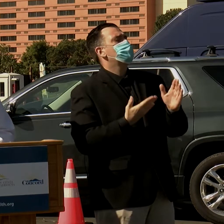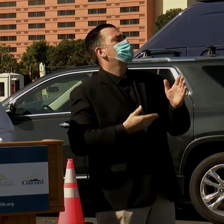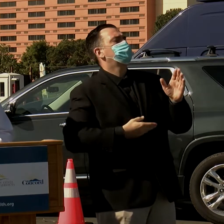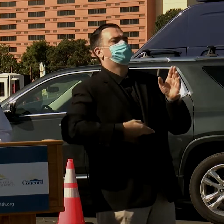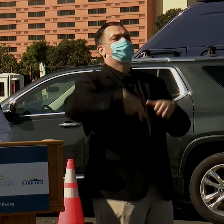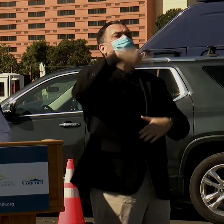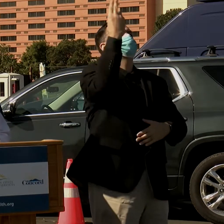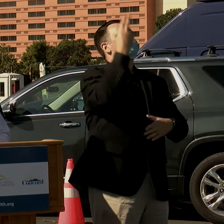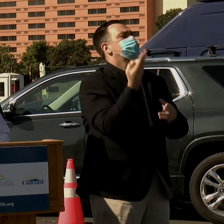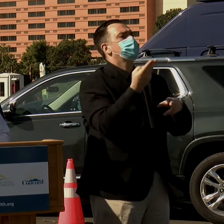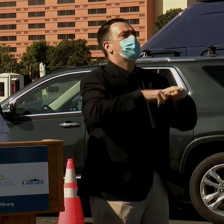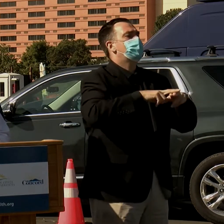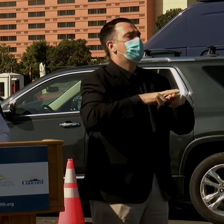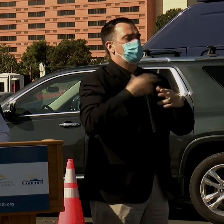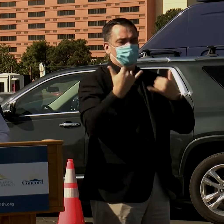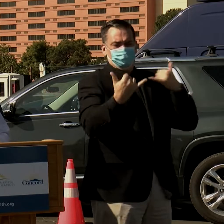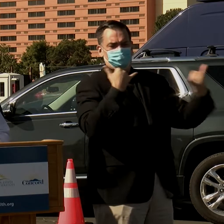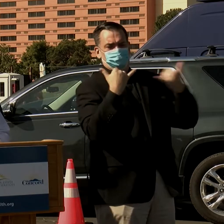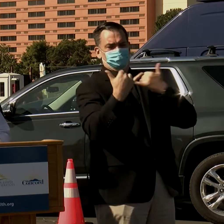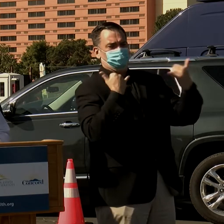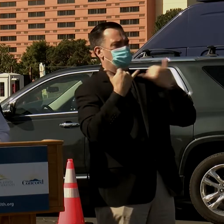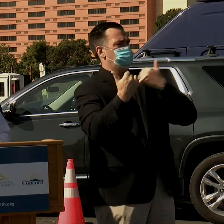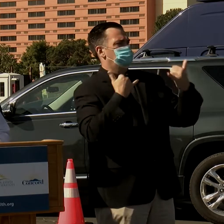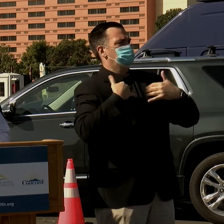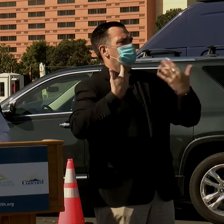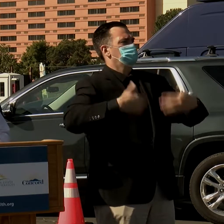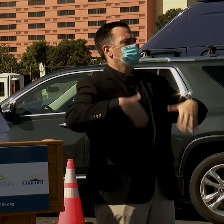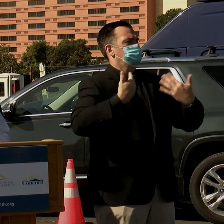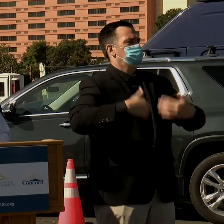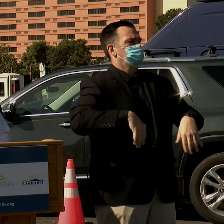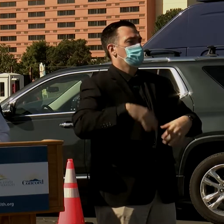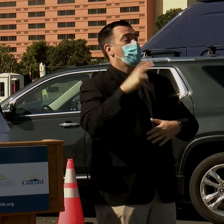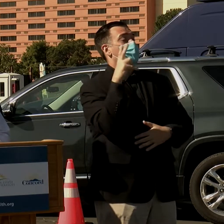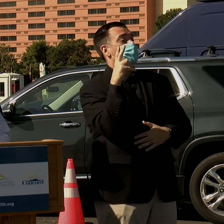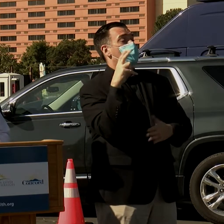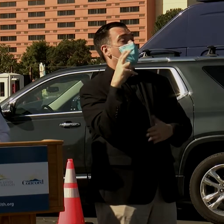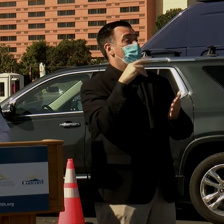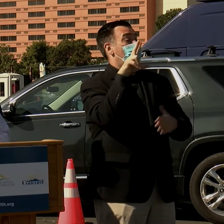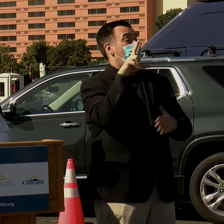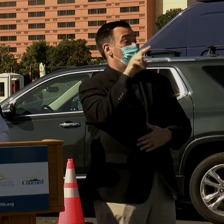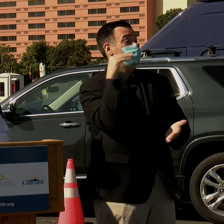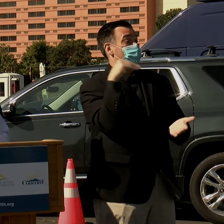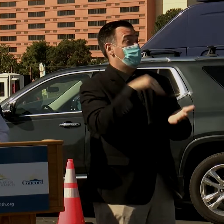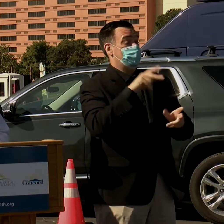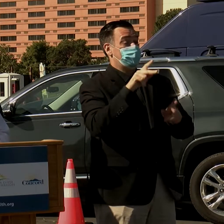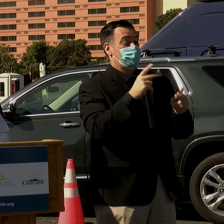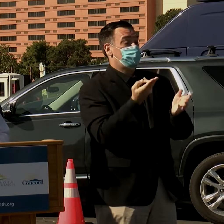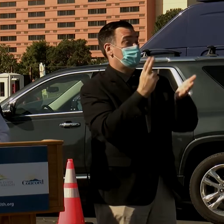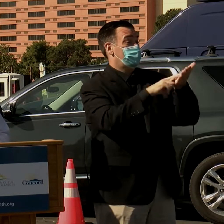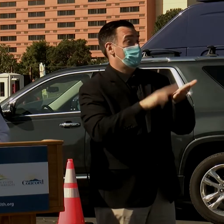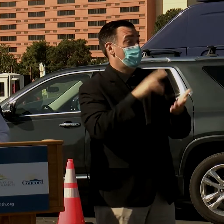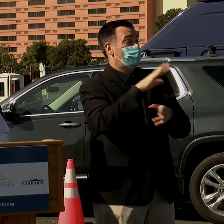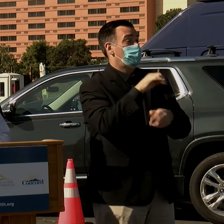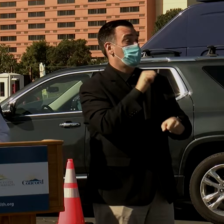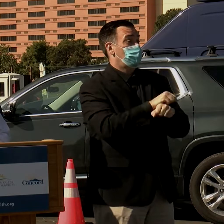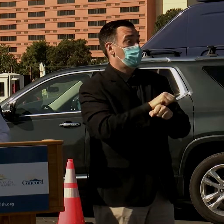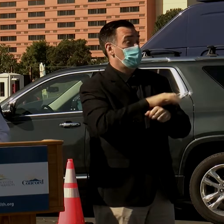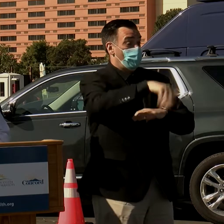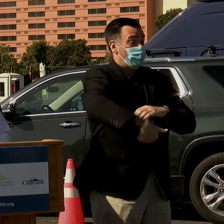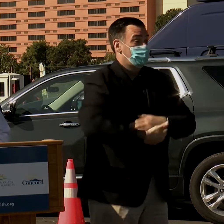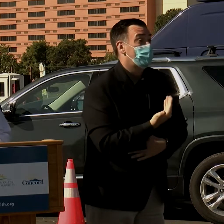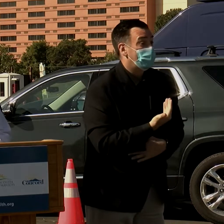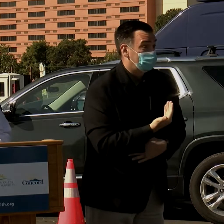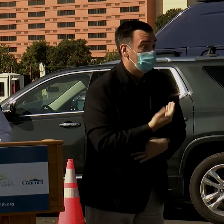demand. Our phones have been ringing off the hook. We had over 30,000 people sign up for appointments overnight